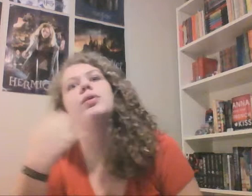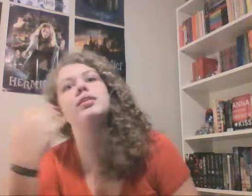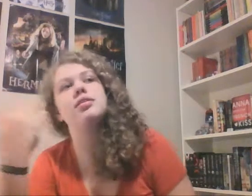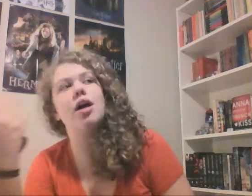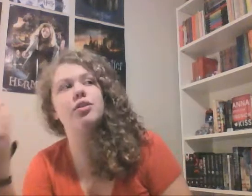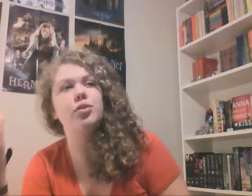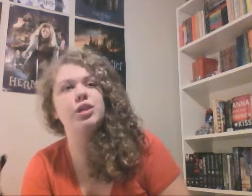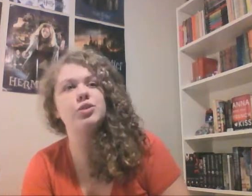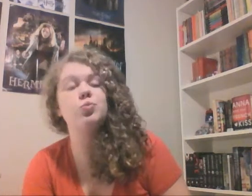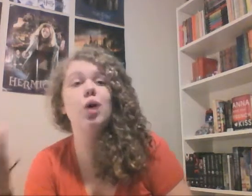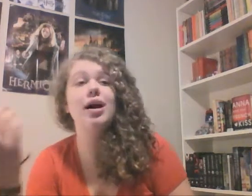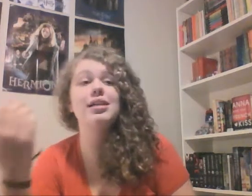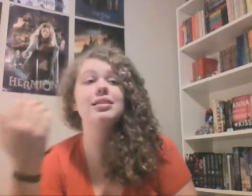what this other noise was